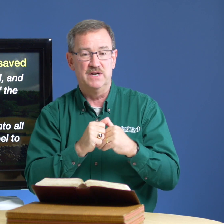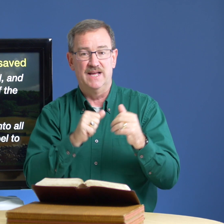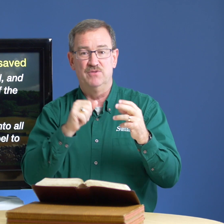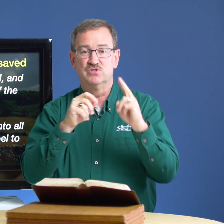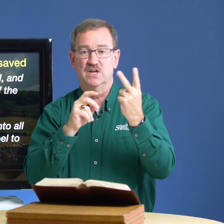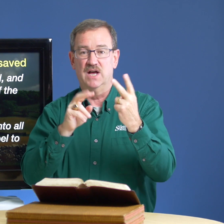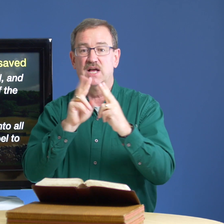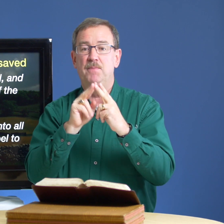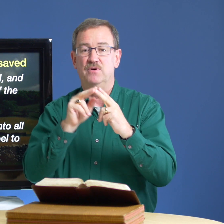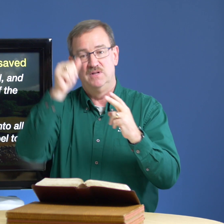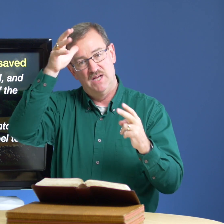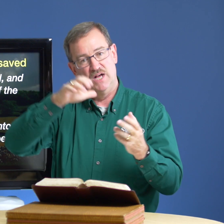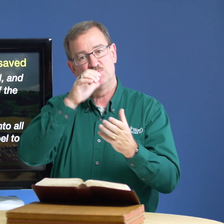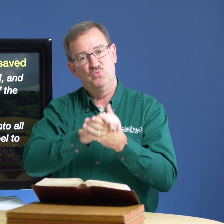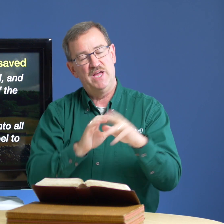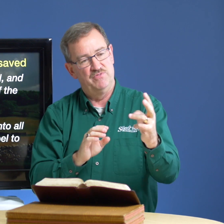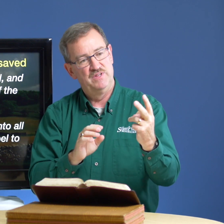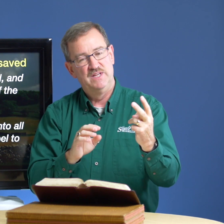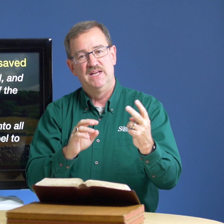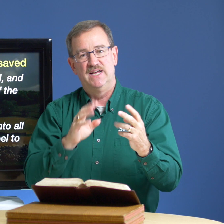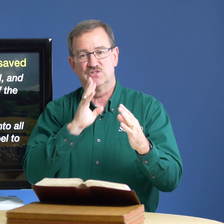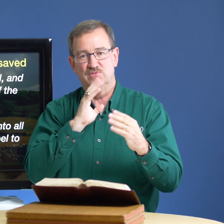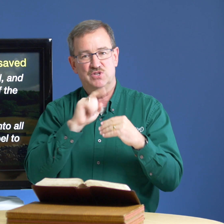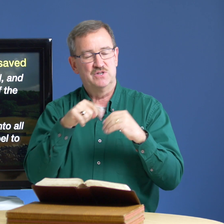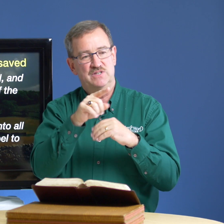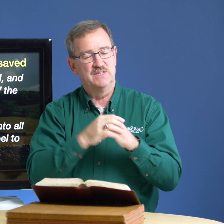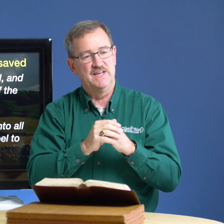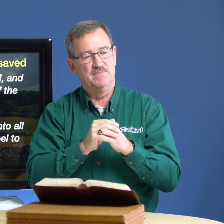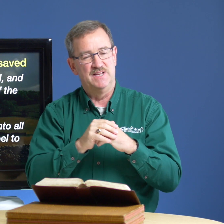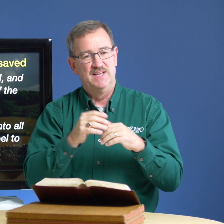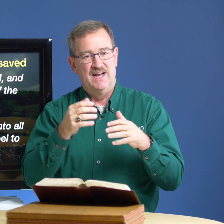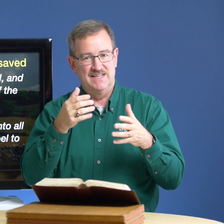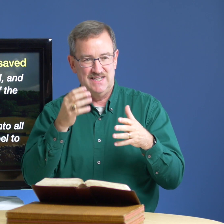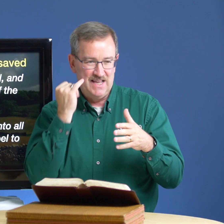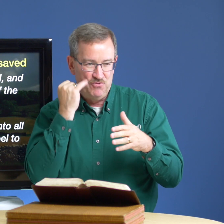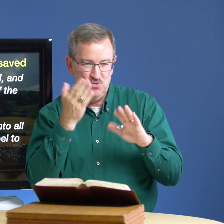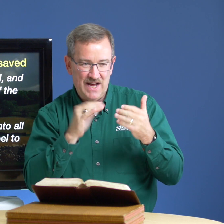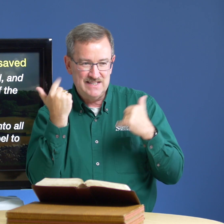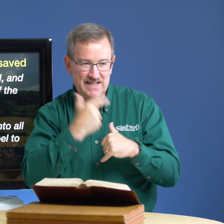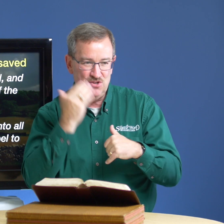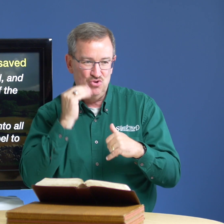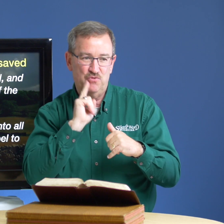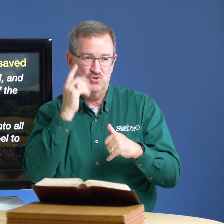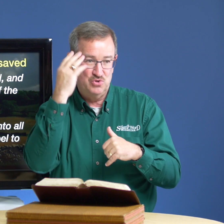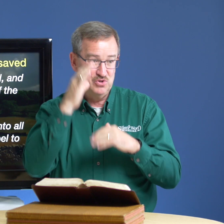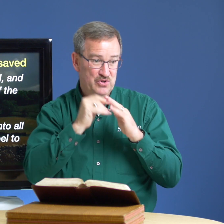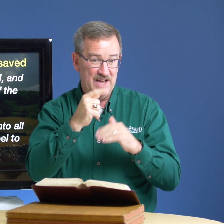and it was a couple husband wife and so i was talking to them and i said if you die today do you know for sure you go to